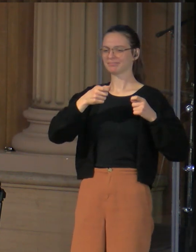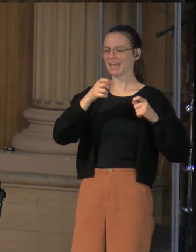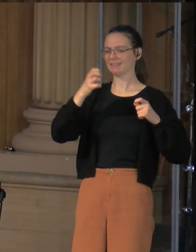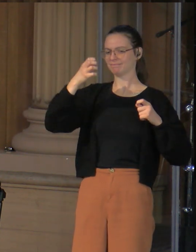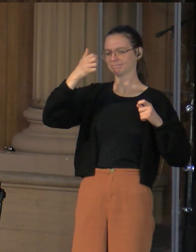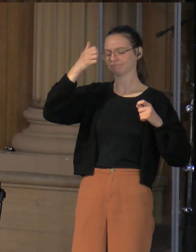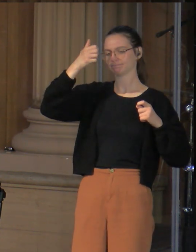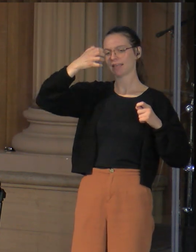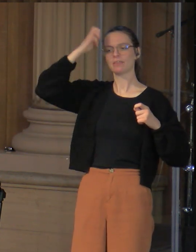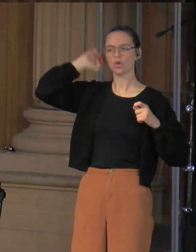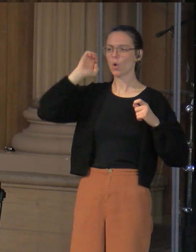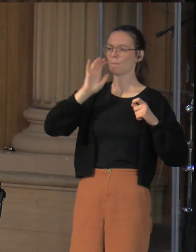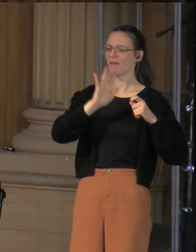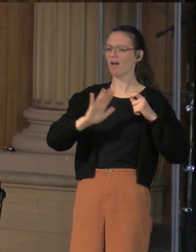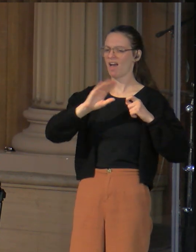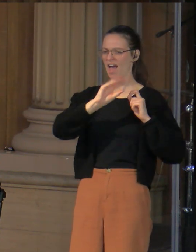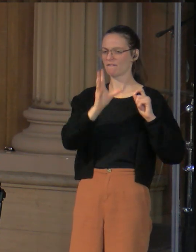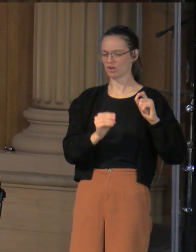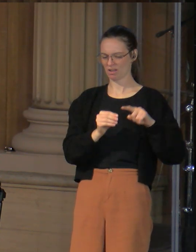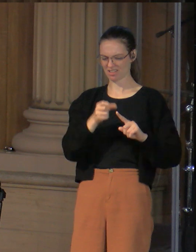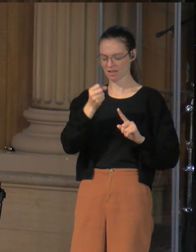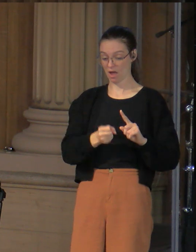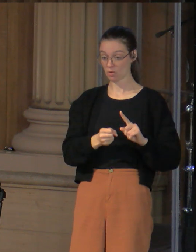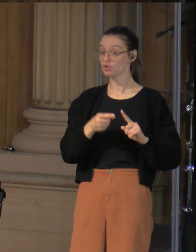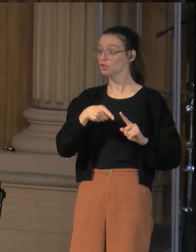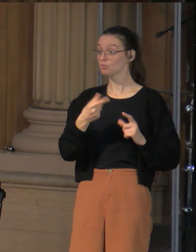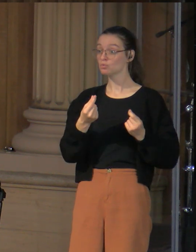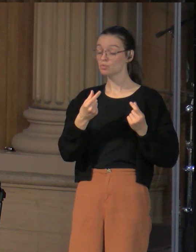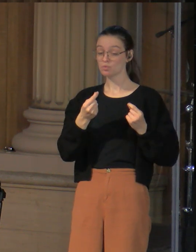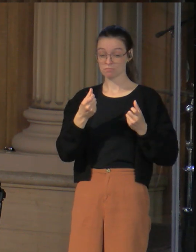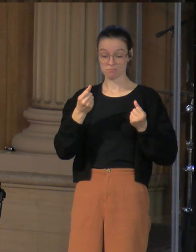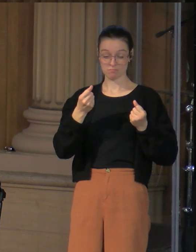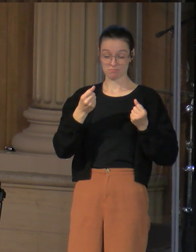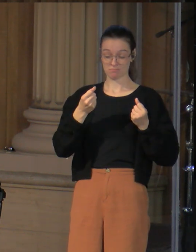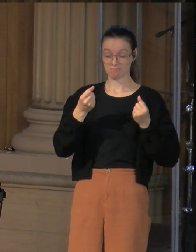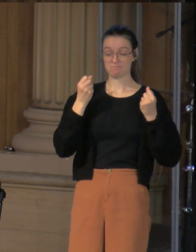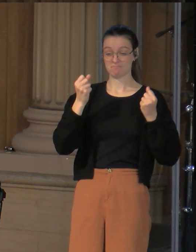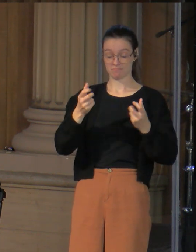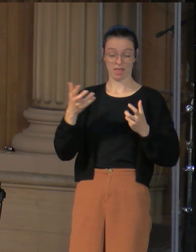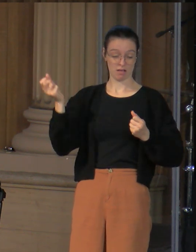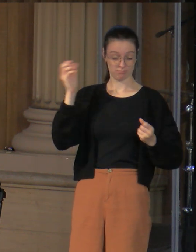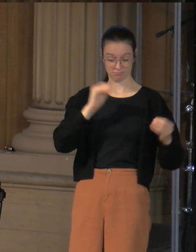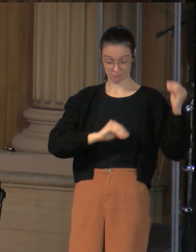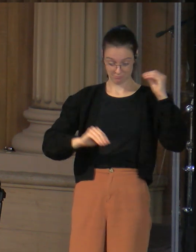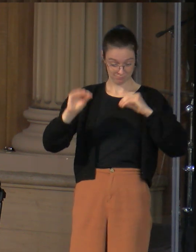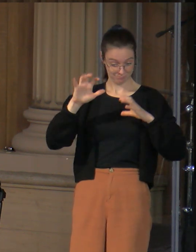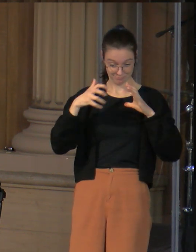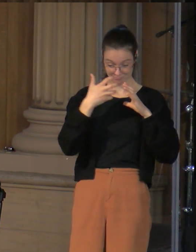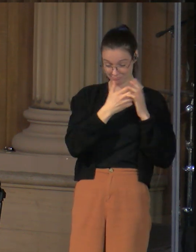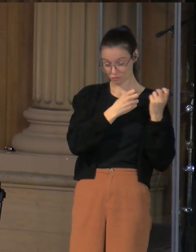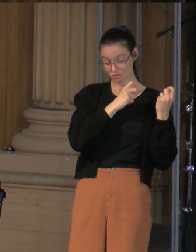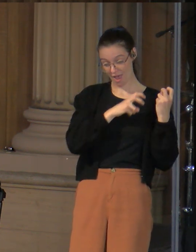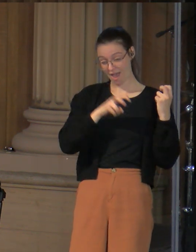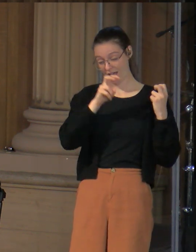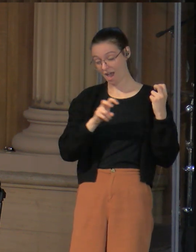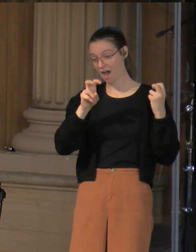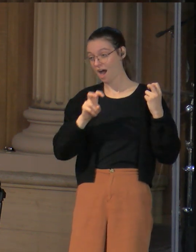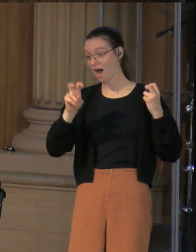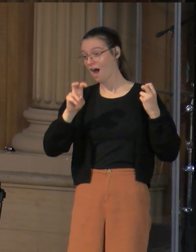and she puts together this huge caravan of people to travel across the known world so that she can learn from the wisdom of